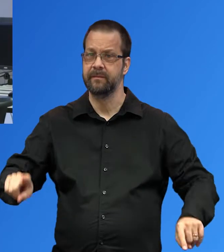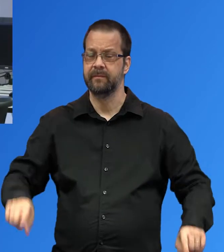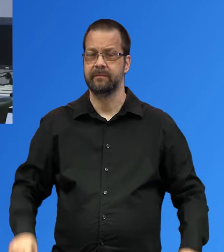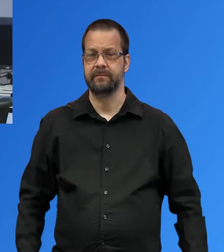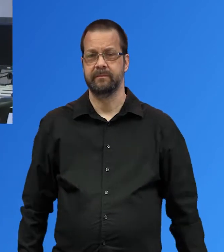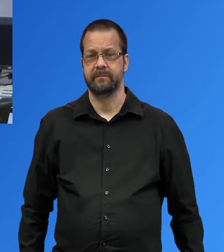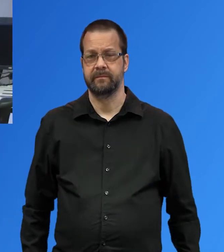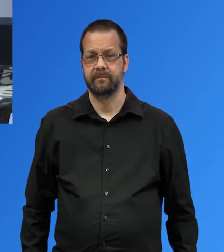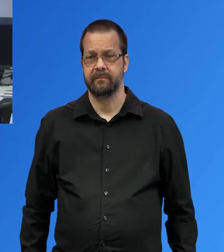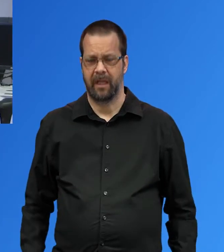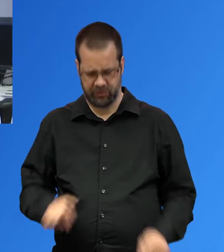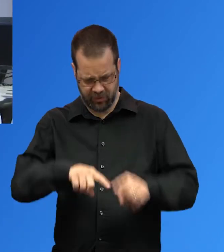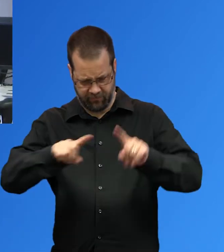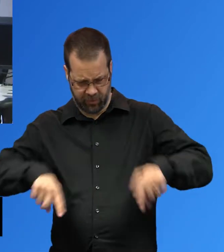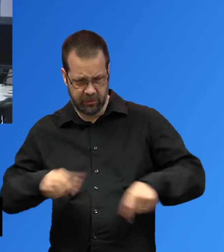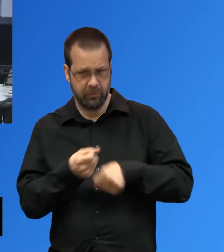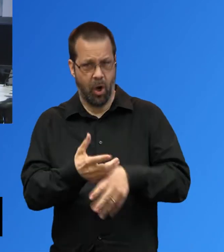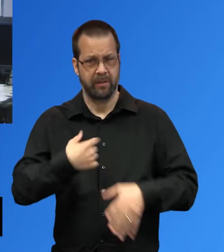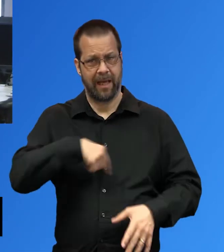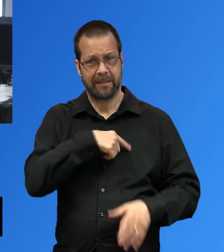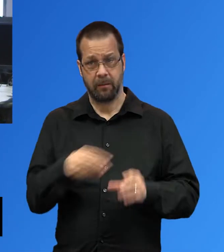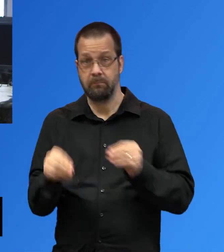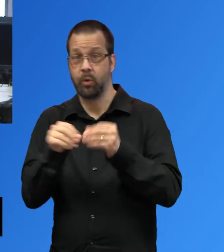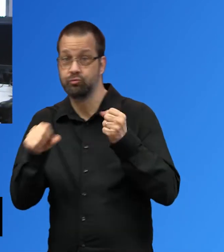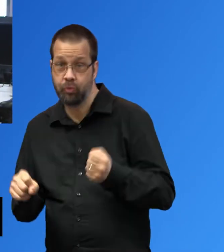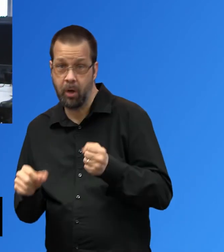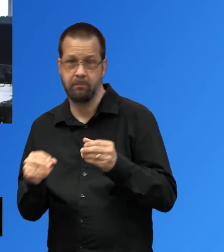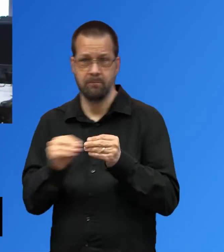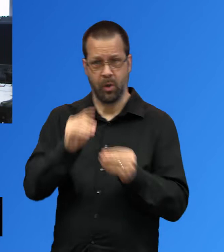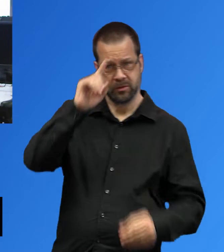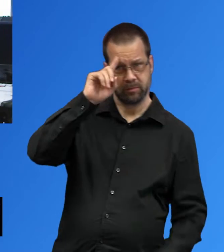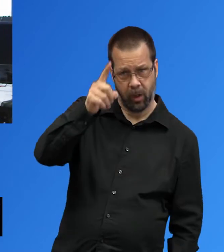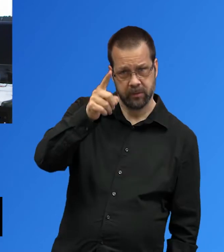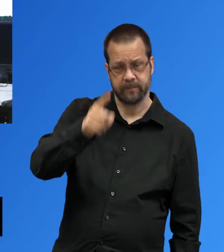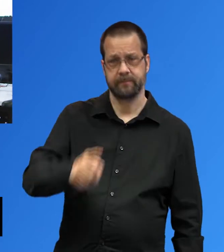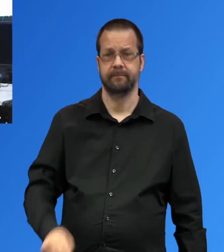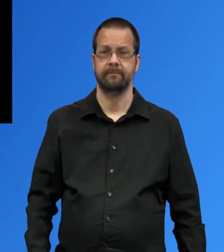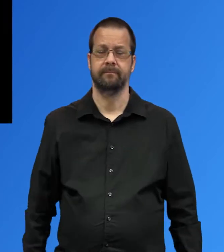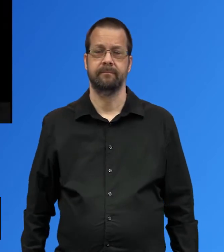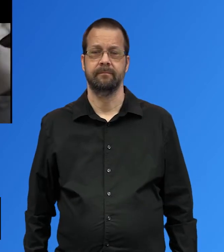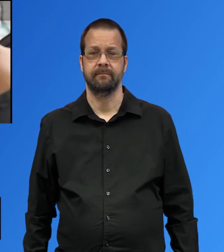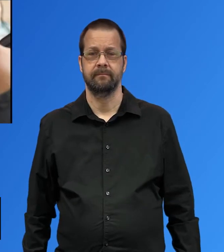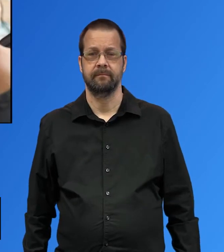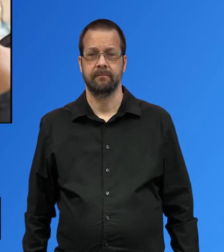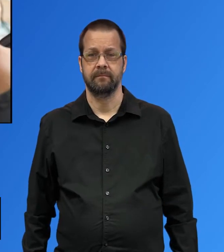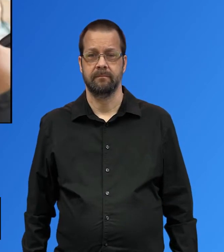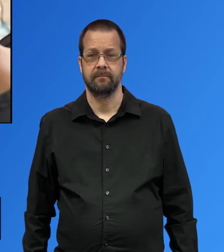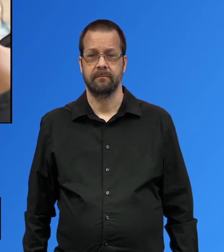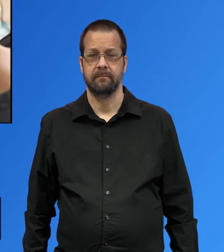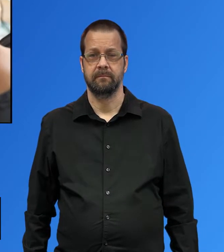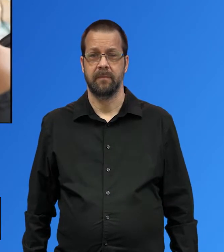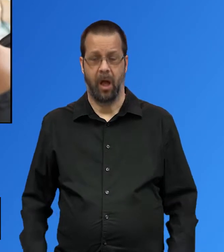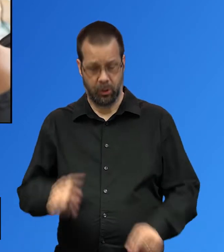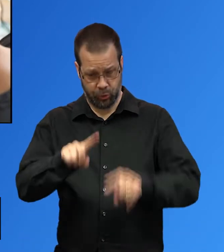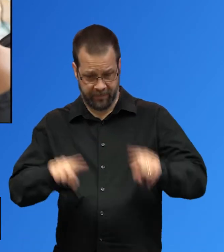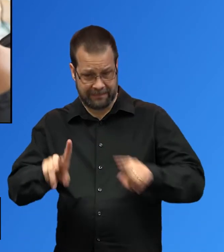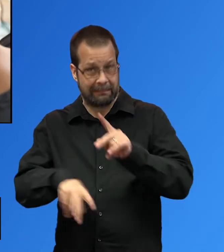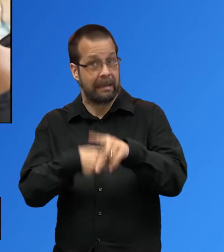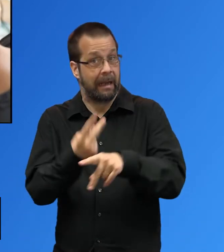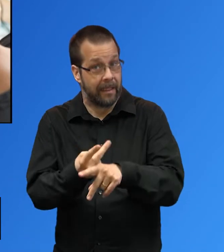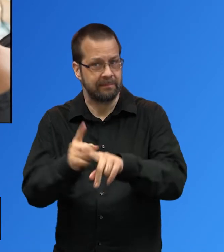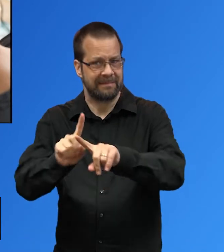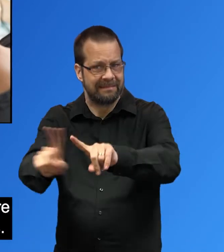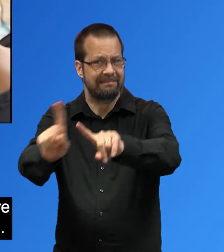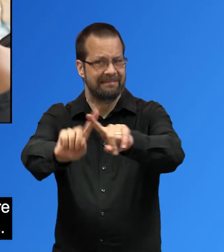Diversity makes us stronger and smarter and designing for diversity does the same. There are many types of diversity within a group.